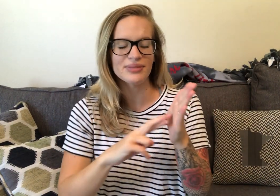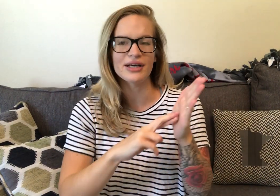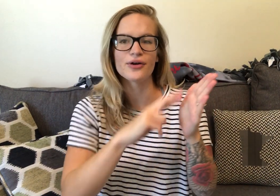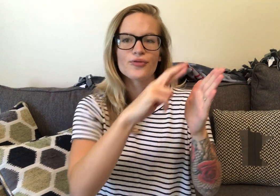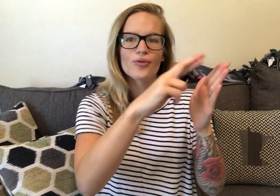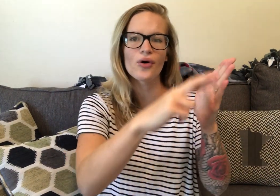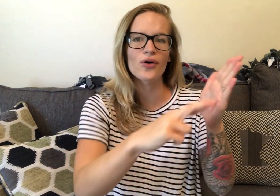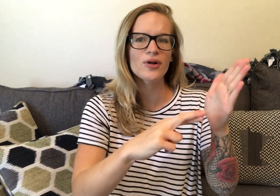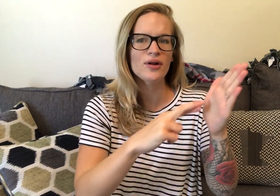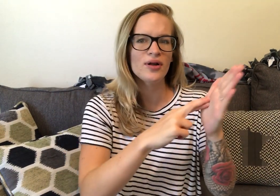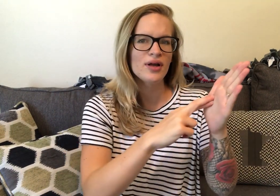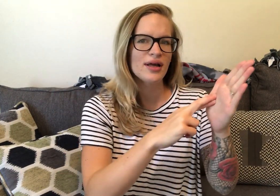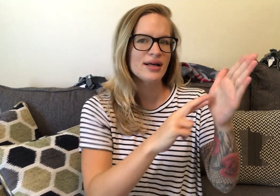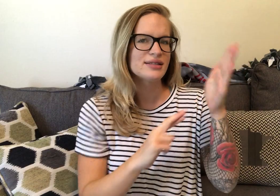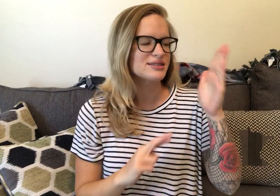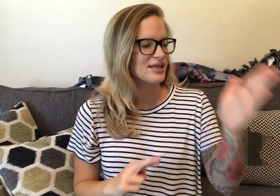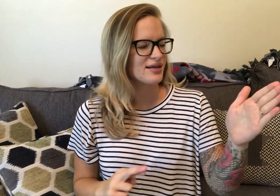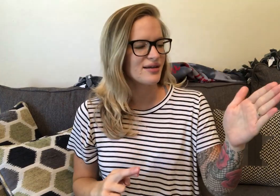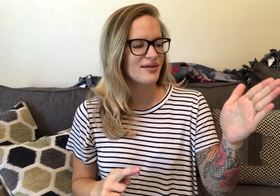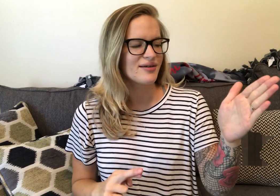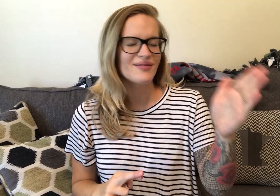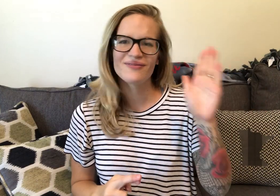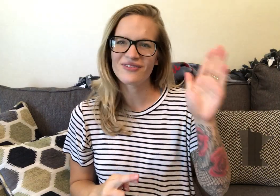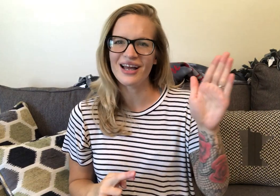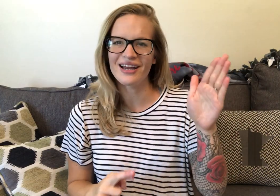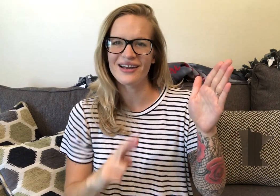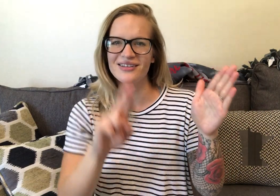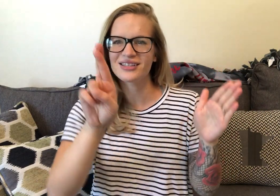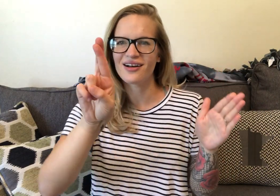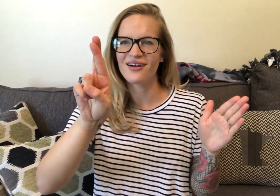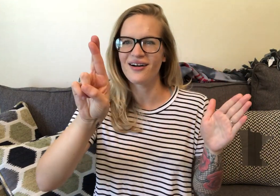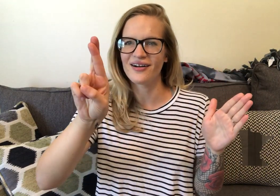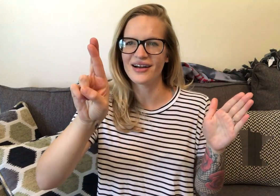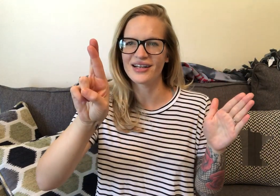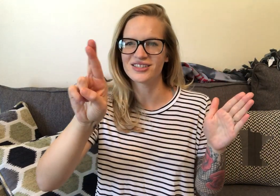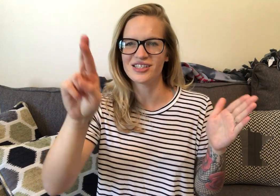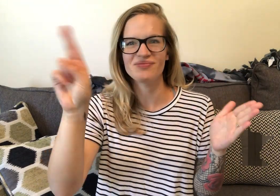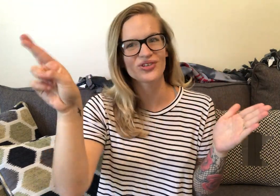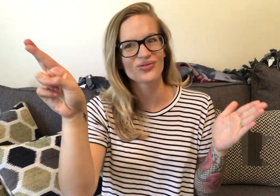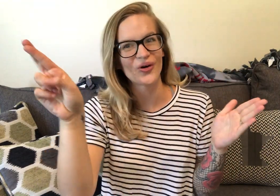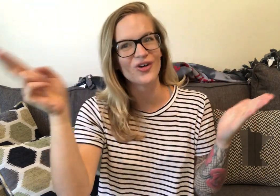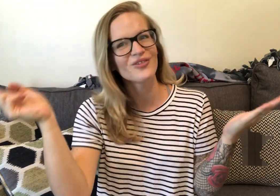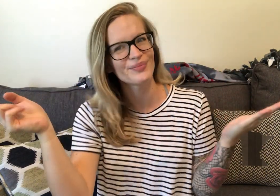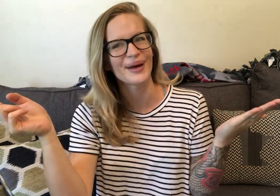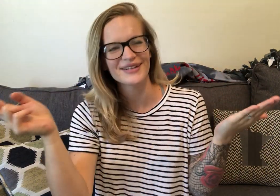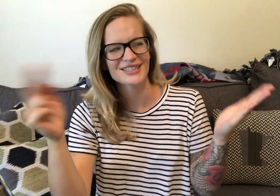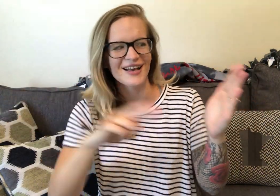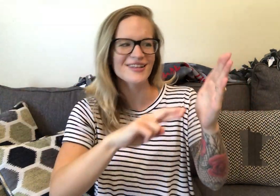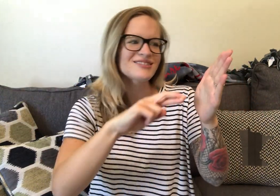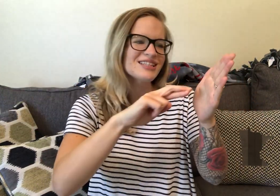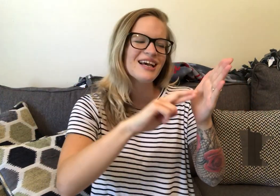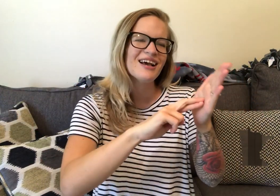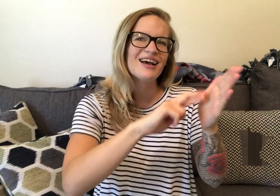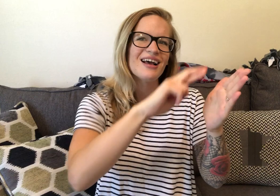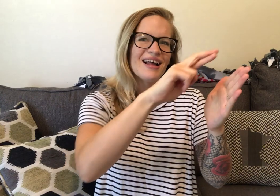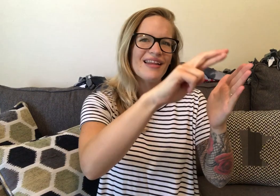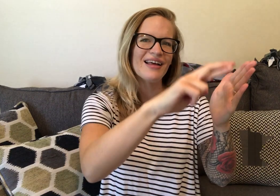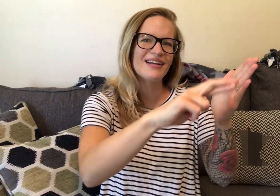be a role. It's a. Flat hand. Our hand shape. For role. Makes sense. And then.